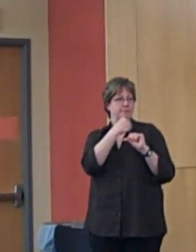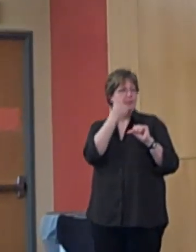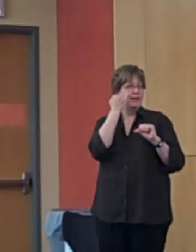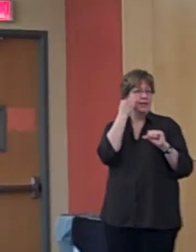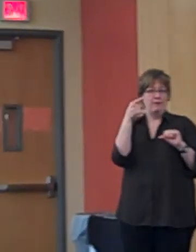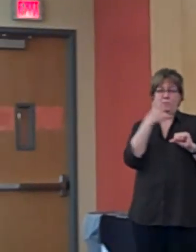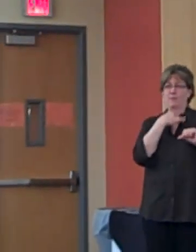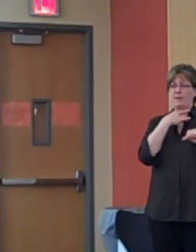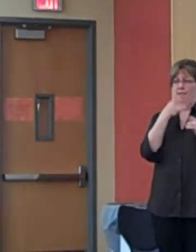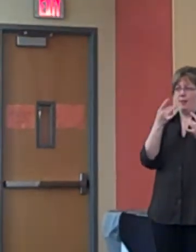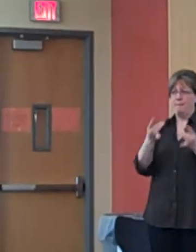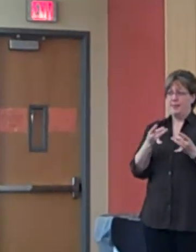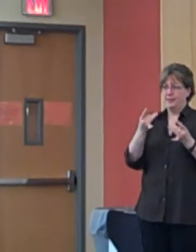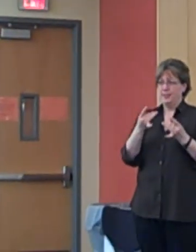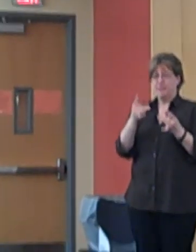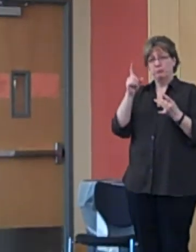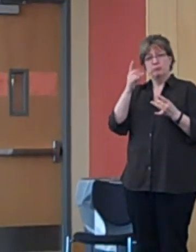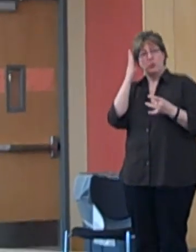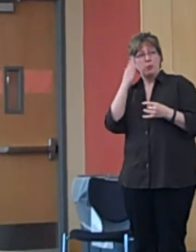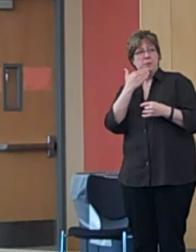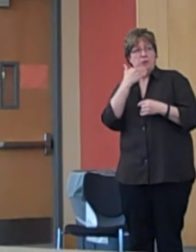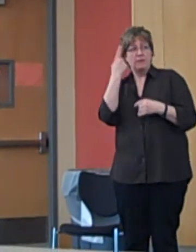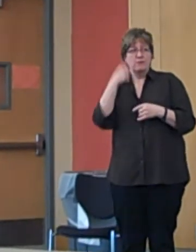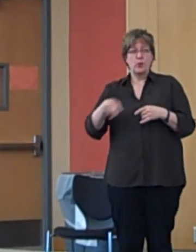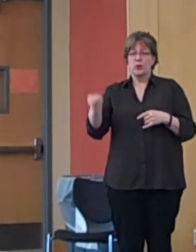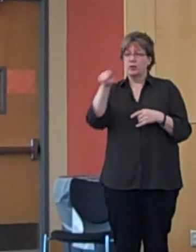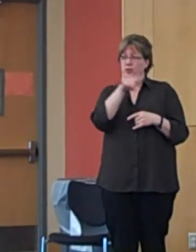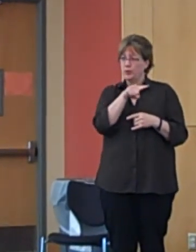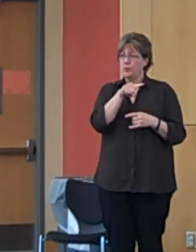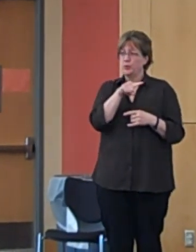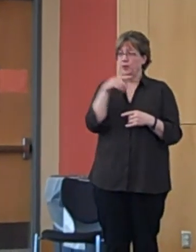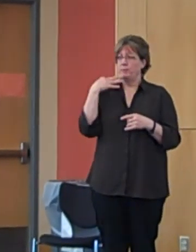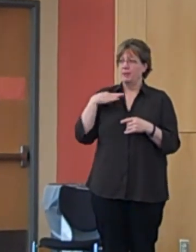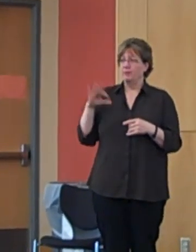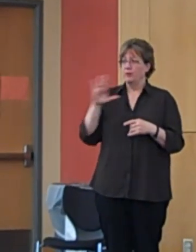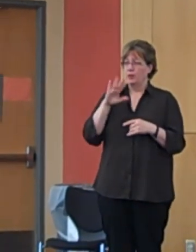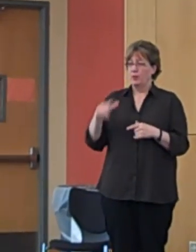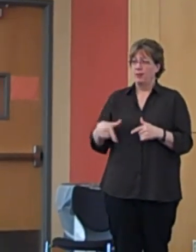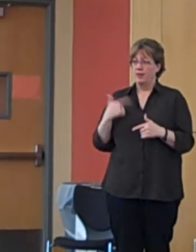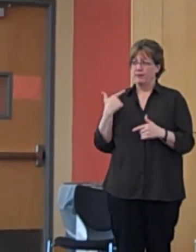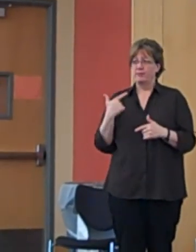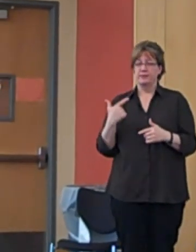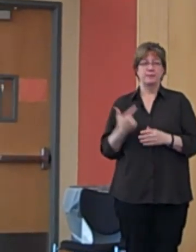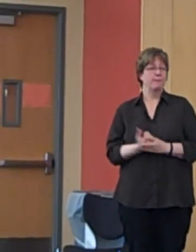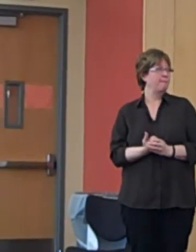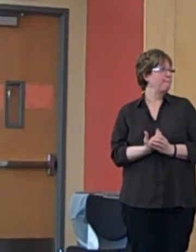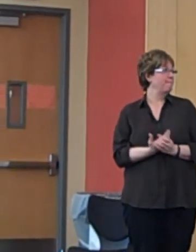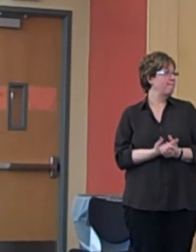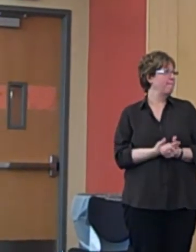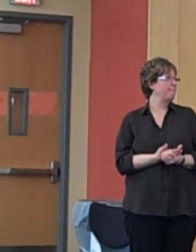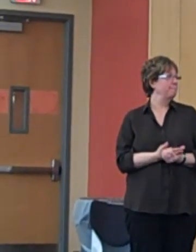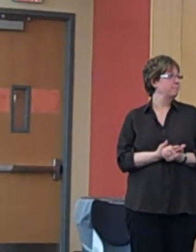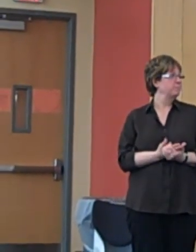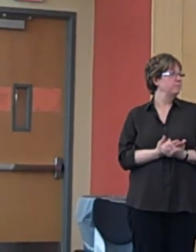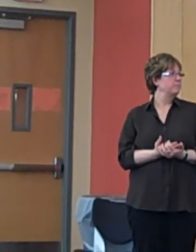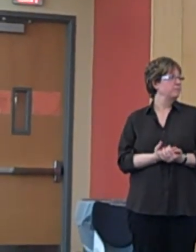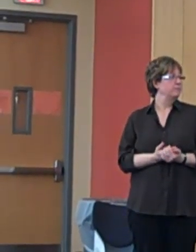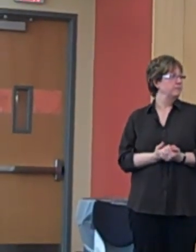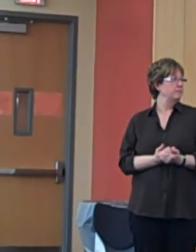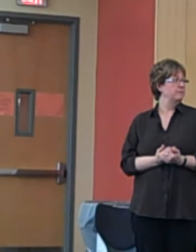meditation has a place in your life as a practice that could be beneficial to your overall health and well-being, then it